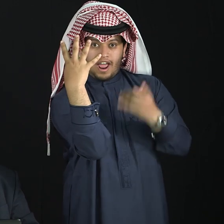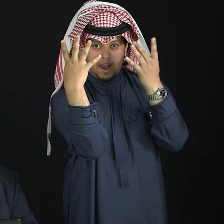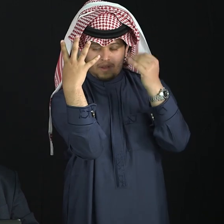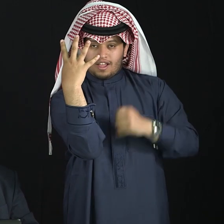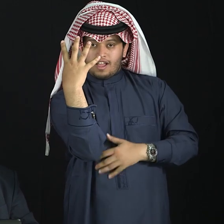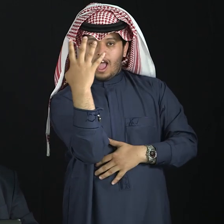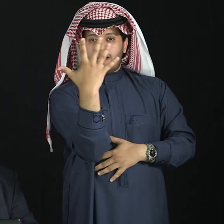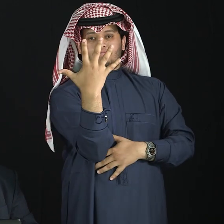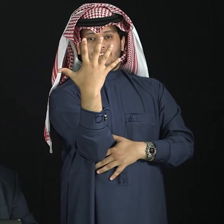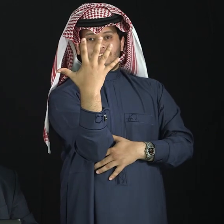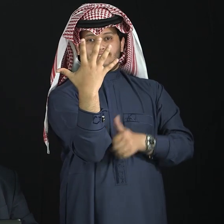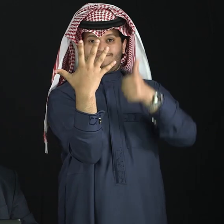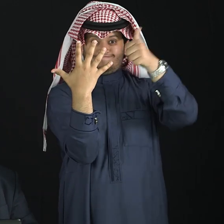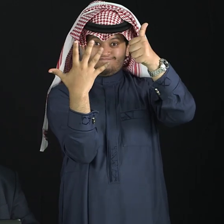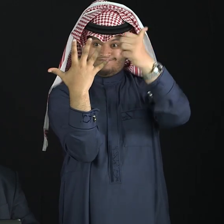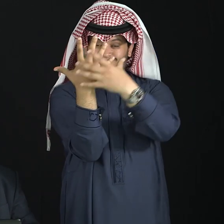five.